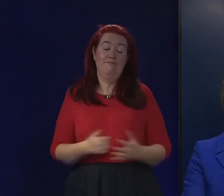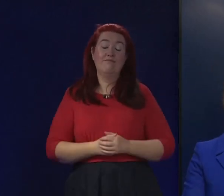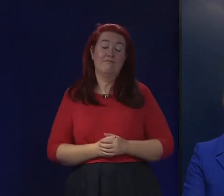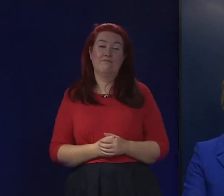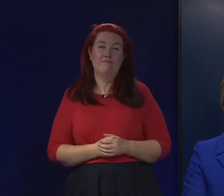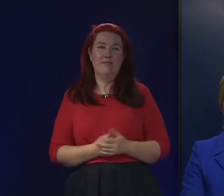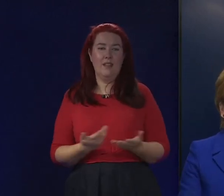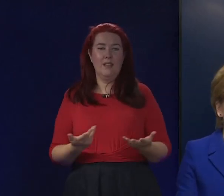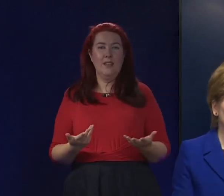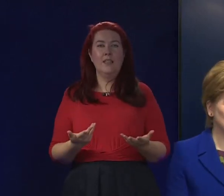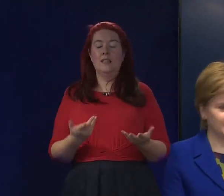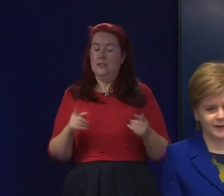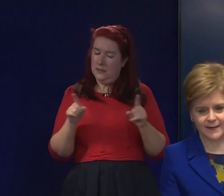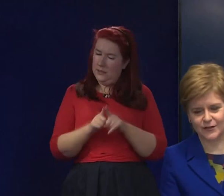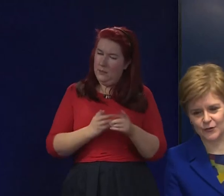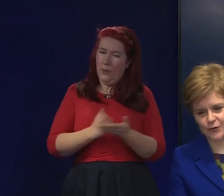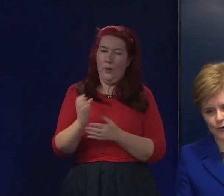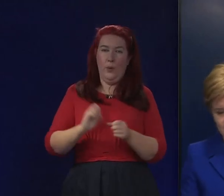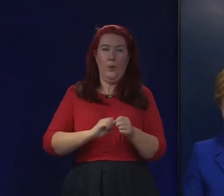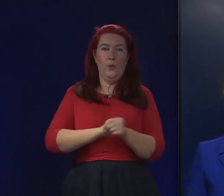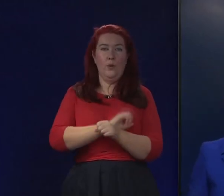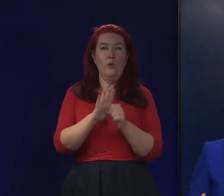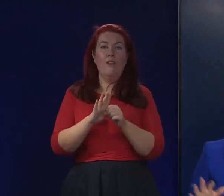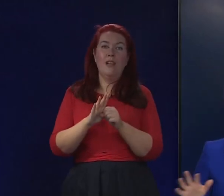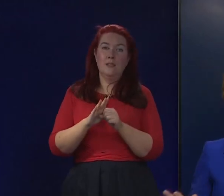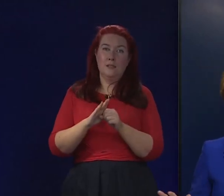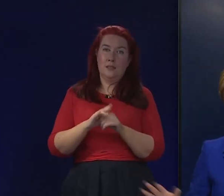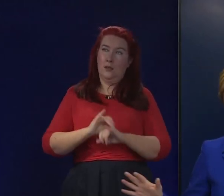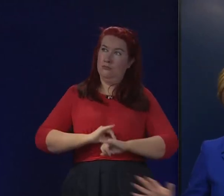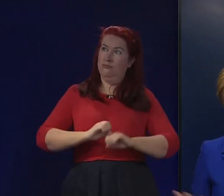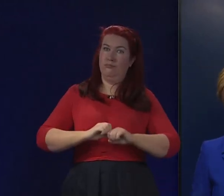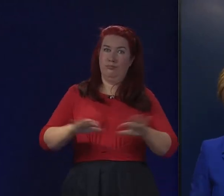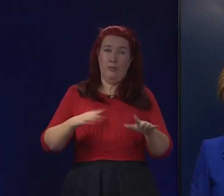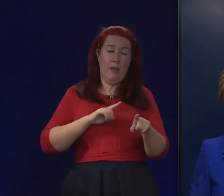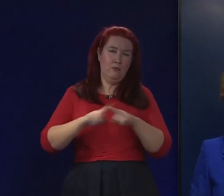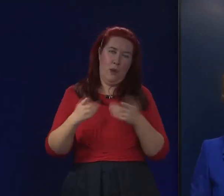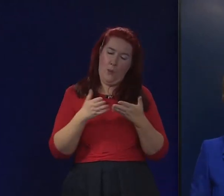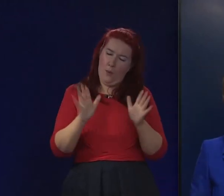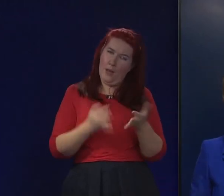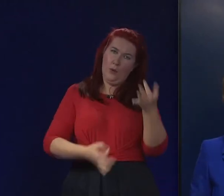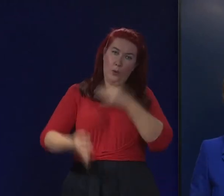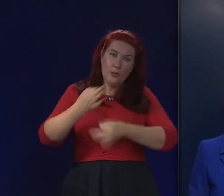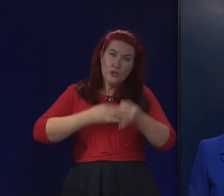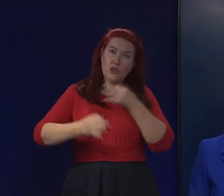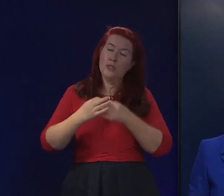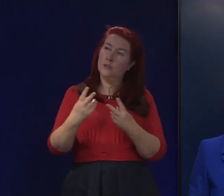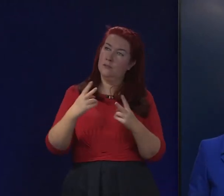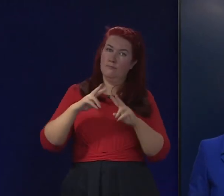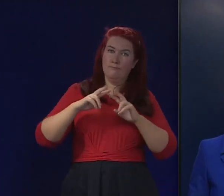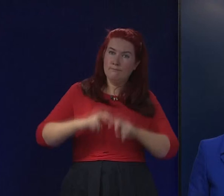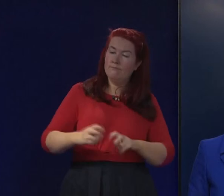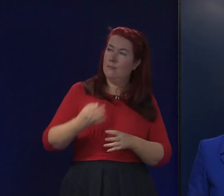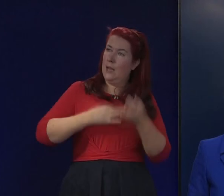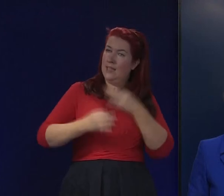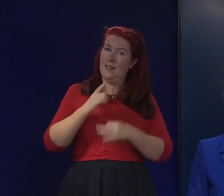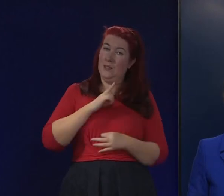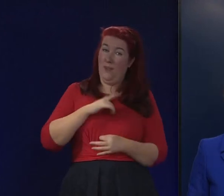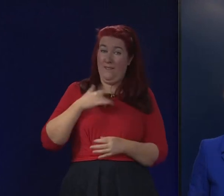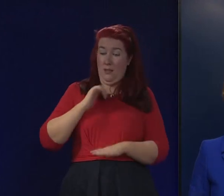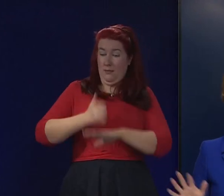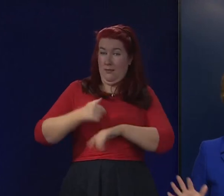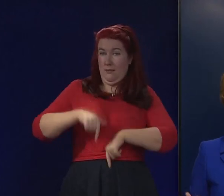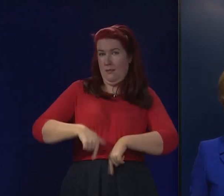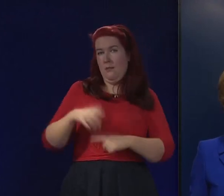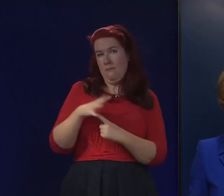as I did during the pandemic, try to be open to your questions and to your scrutiny. And I think it's an important thing to do.